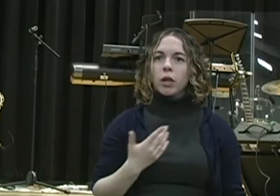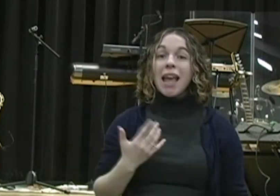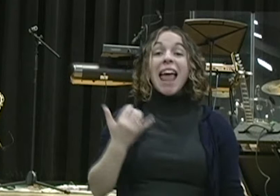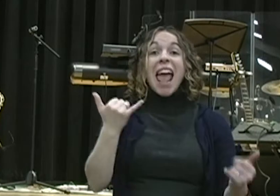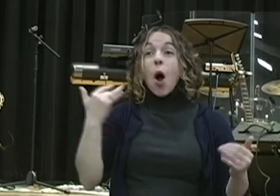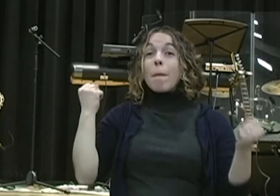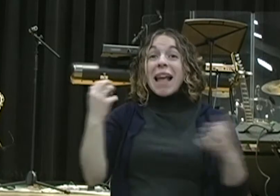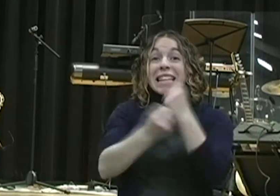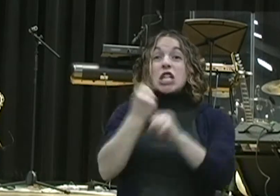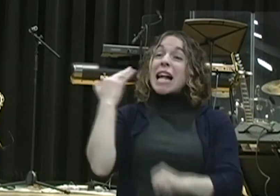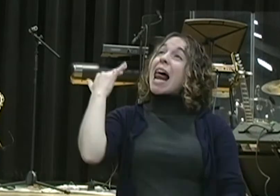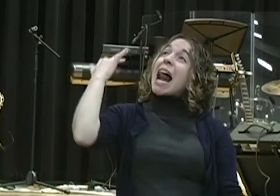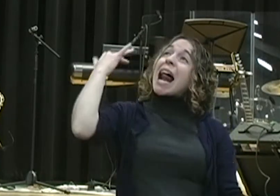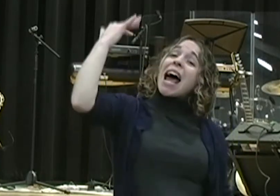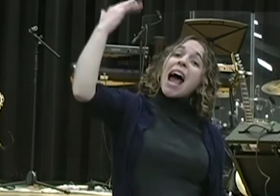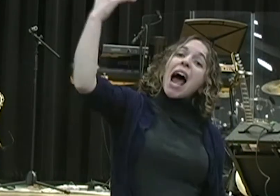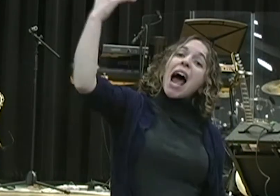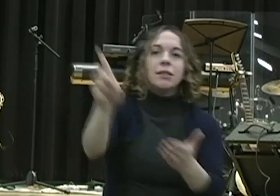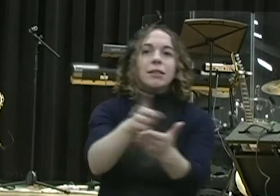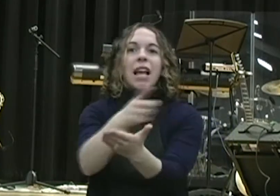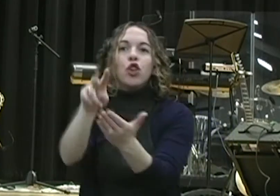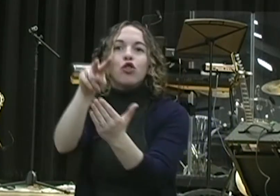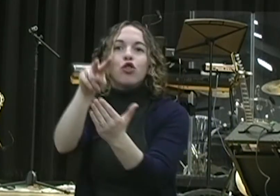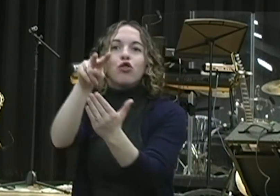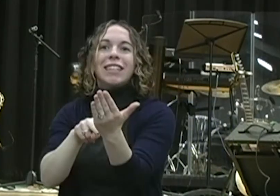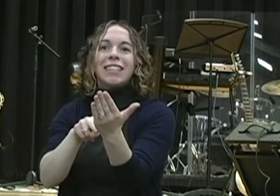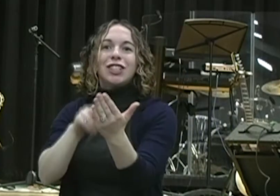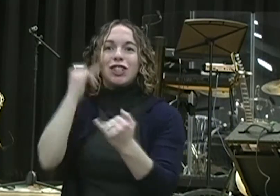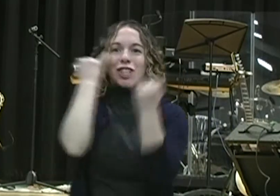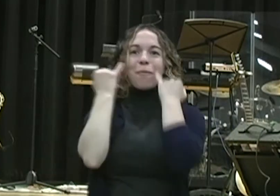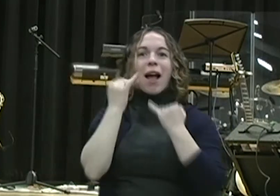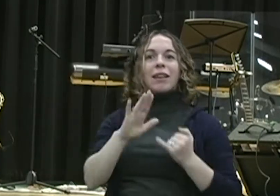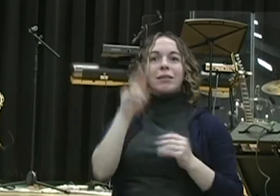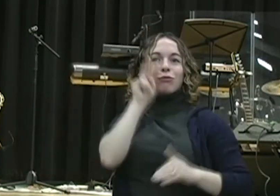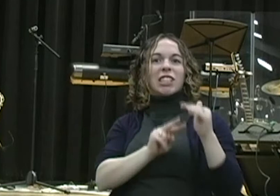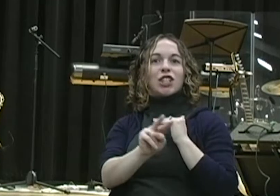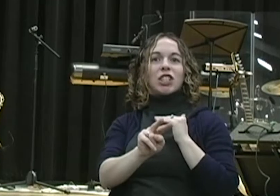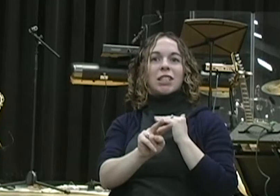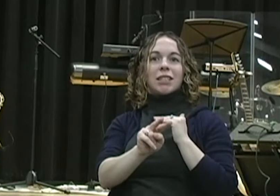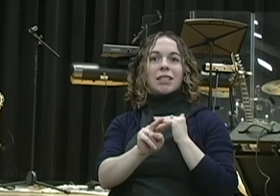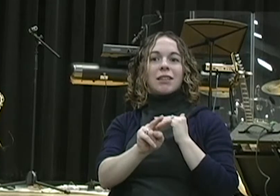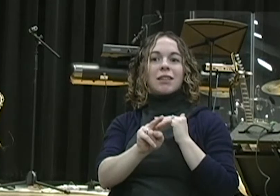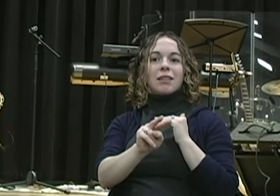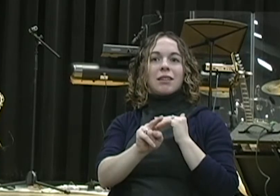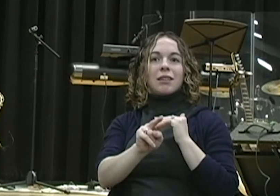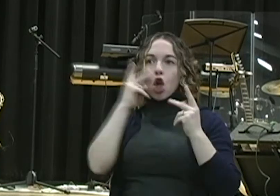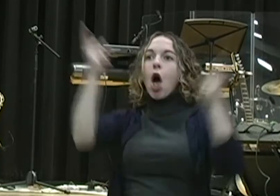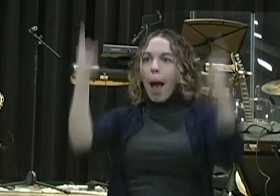There are two things that Daniel was moved by. He was moved to pray deeper by the scriptures, and he was moved to pray by world